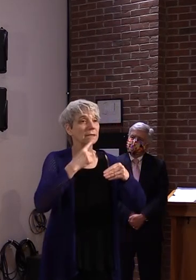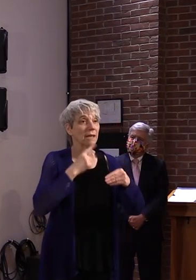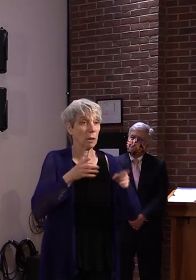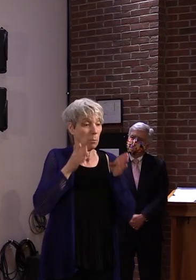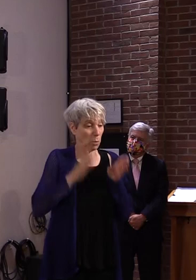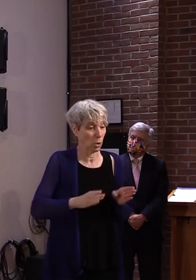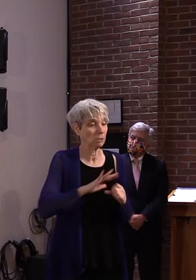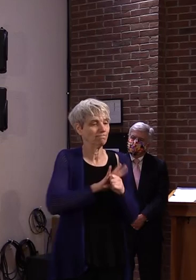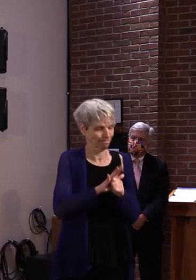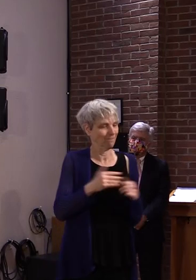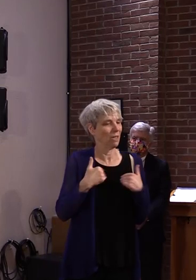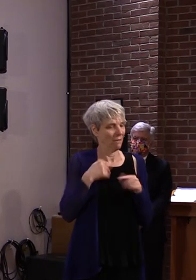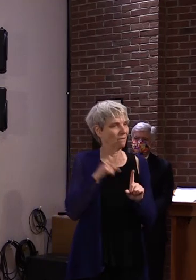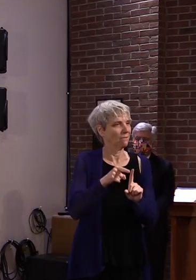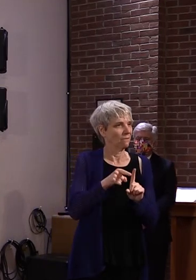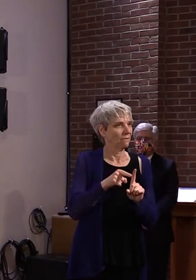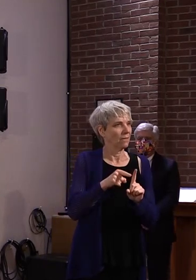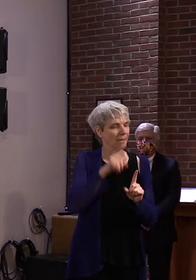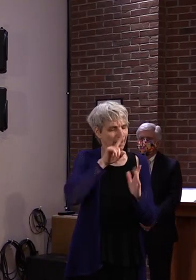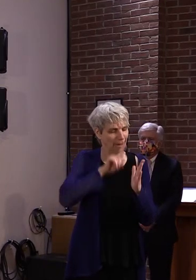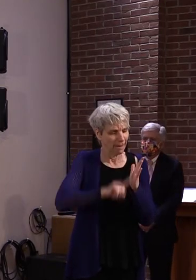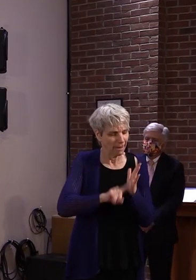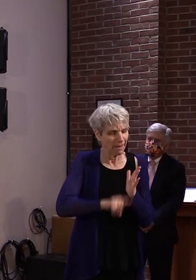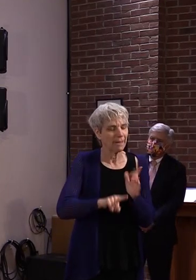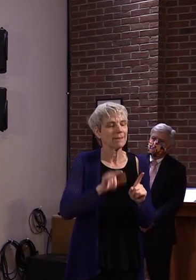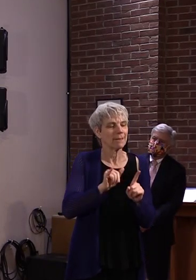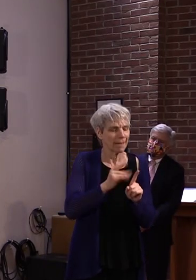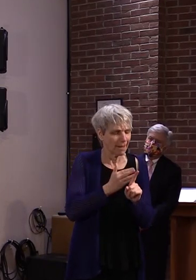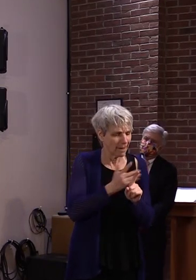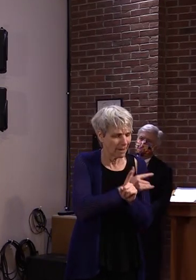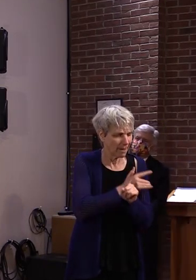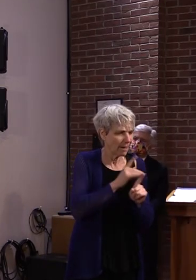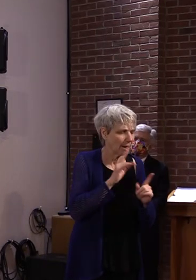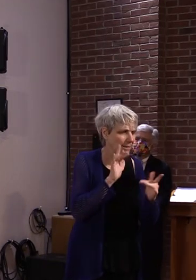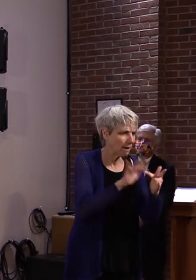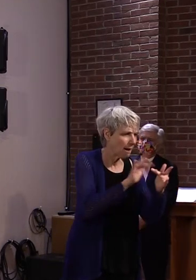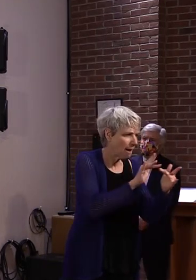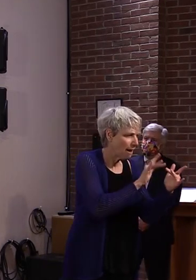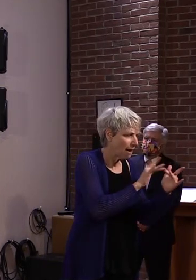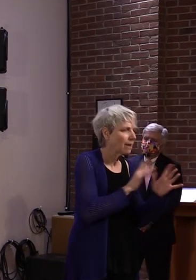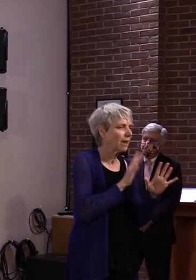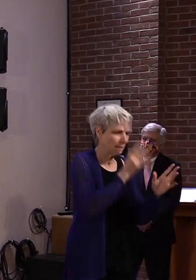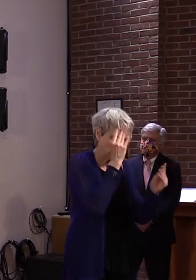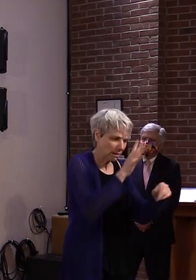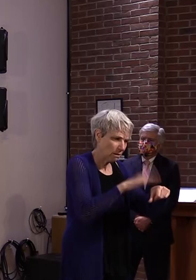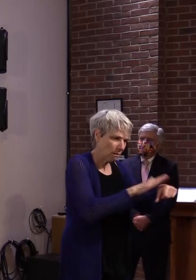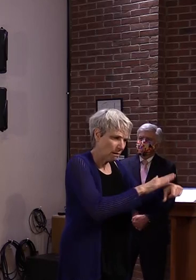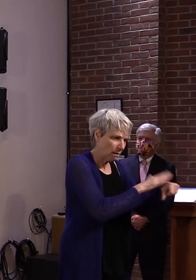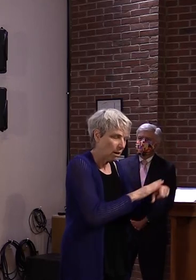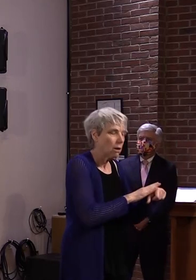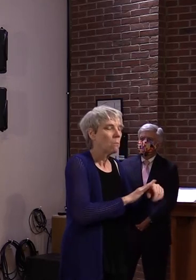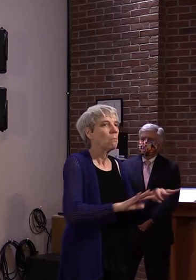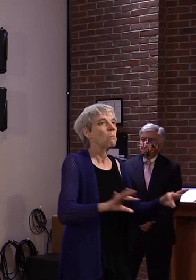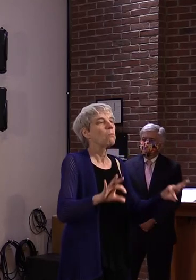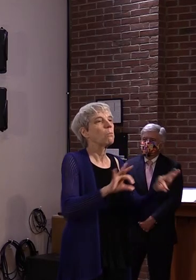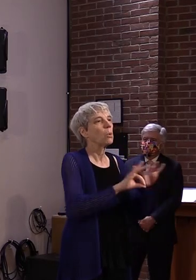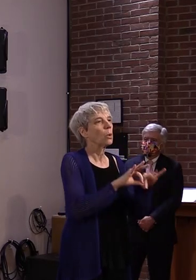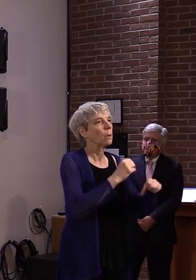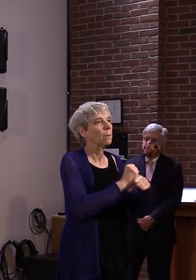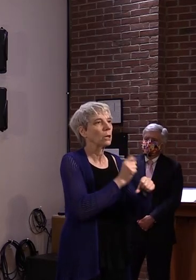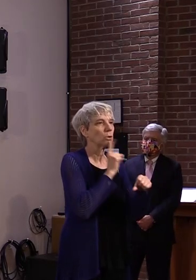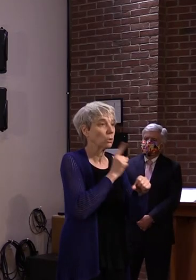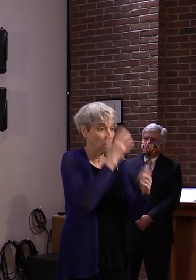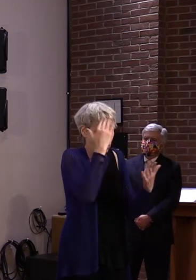process of case investigation, contact tracing, and isolation are critical to limit community transmission.